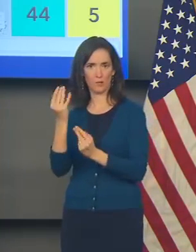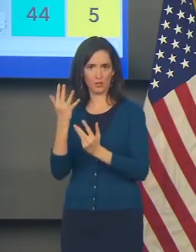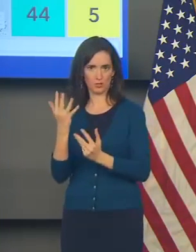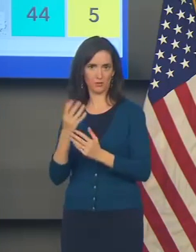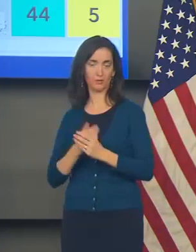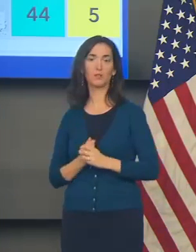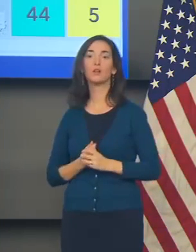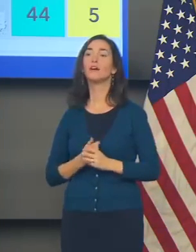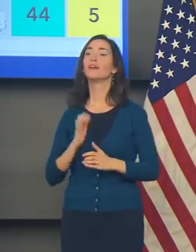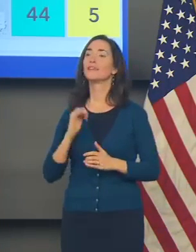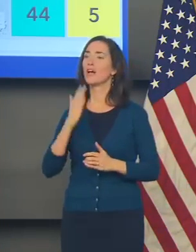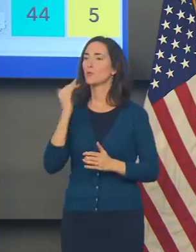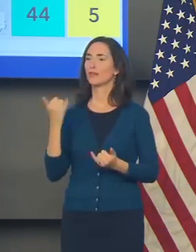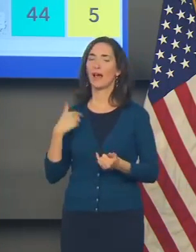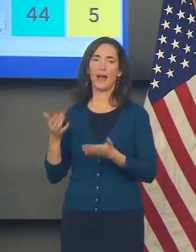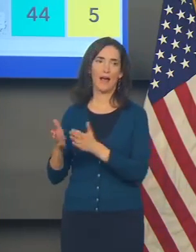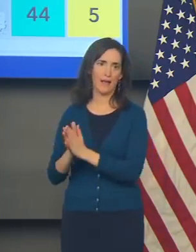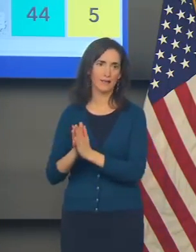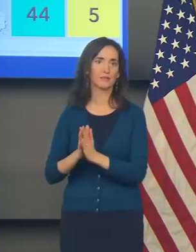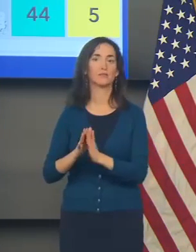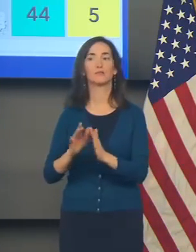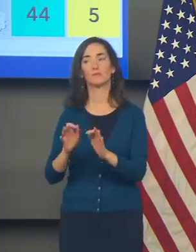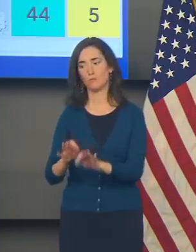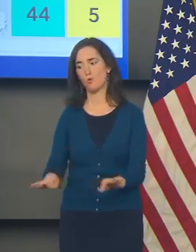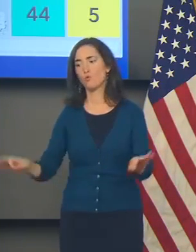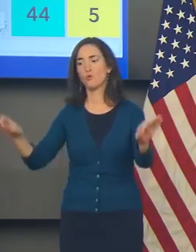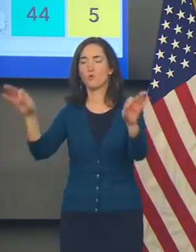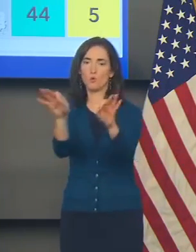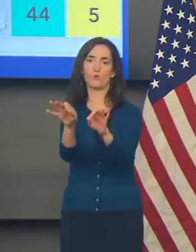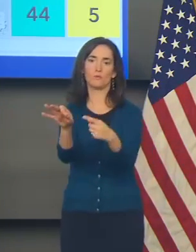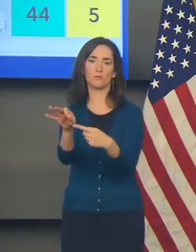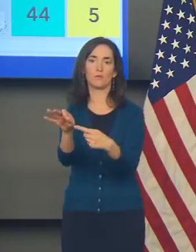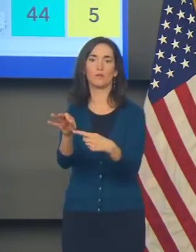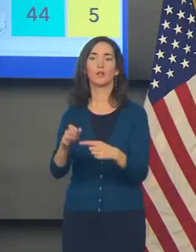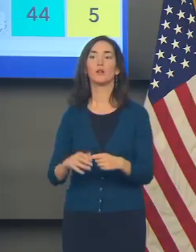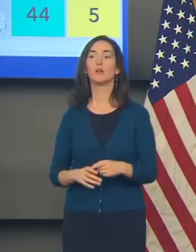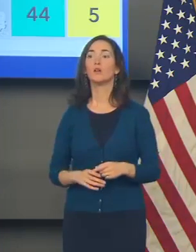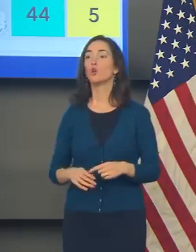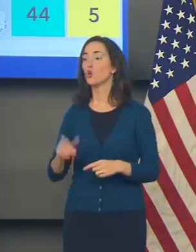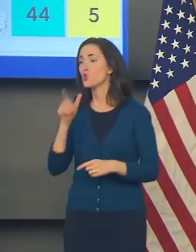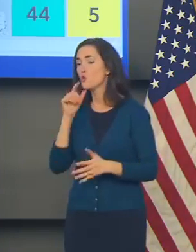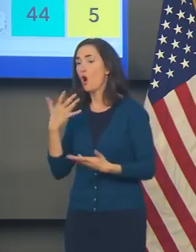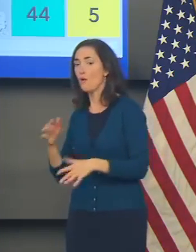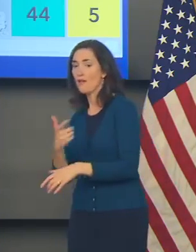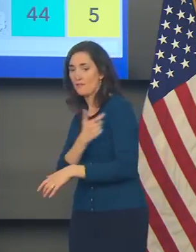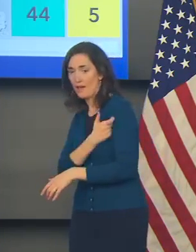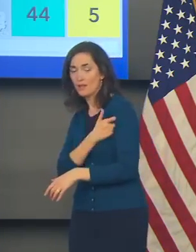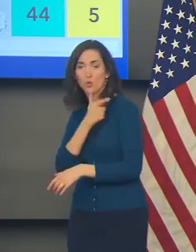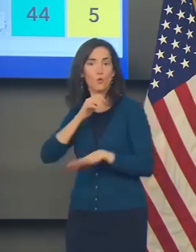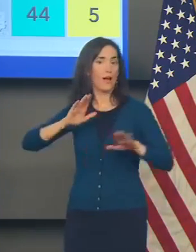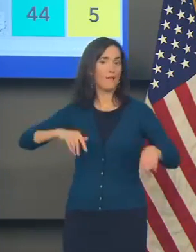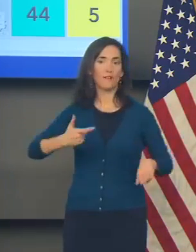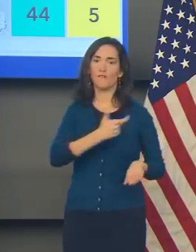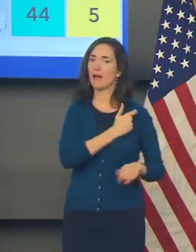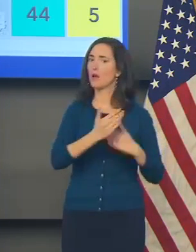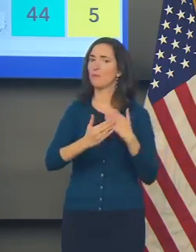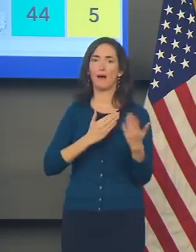clearly is why masking is so important for vaccinated and unvaccinated individuals.